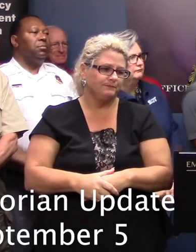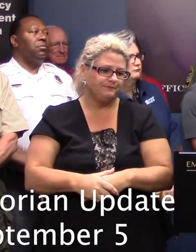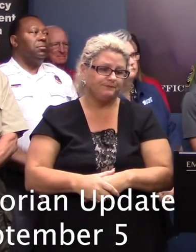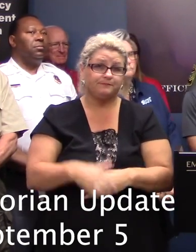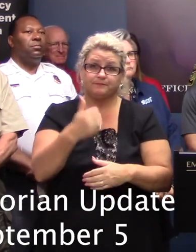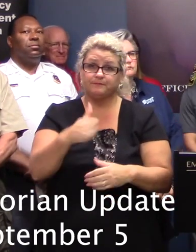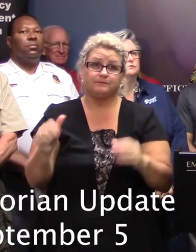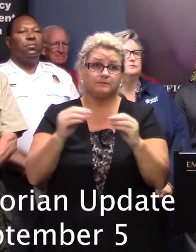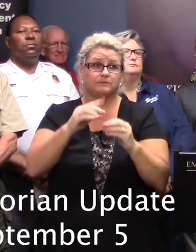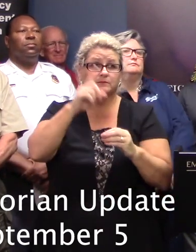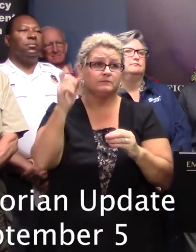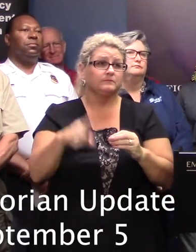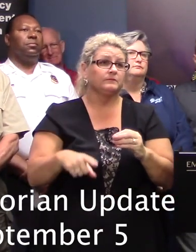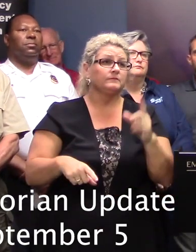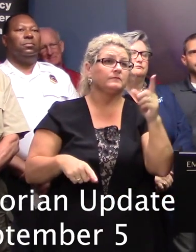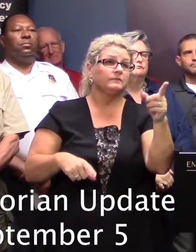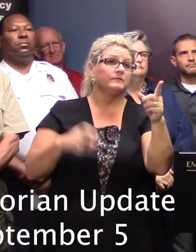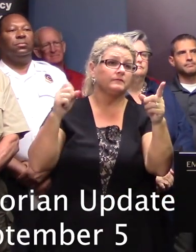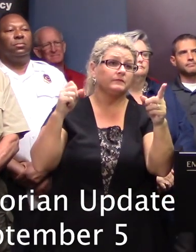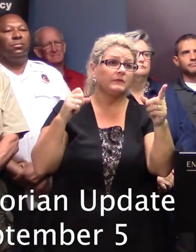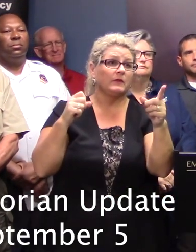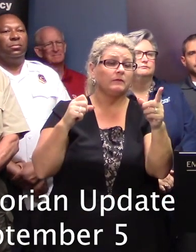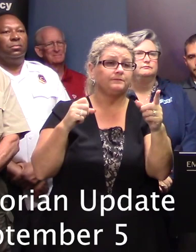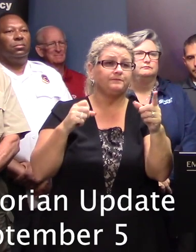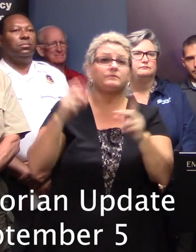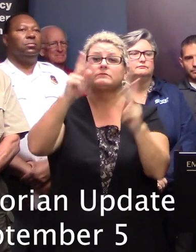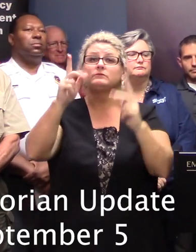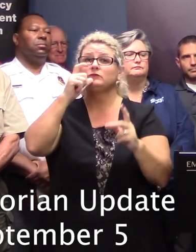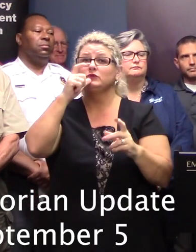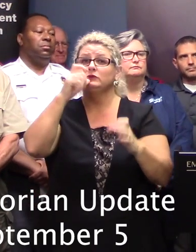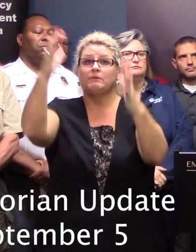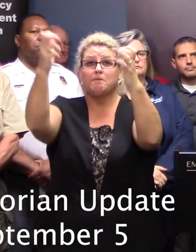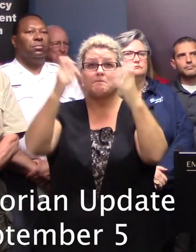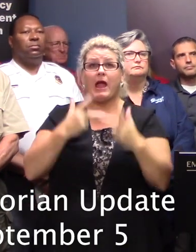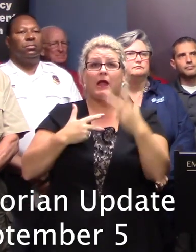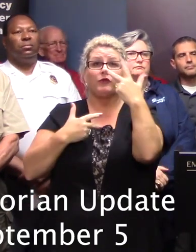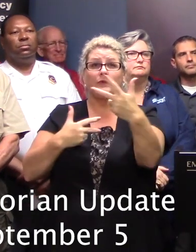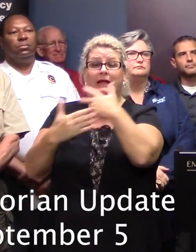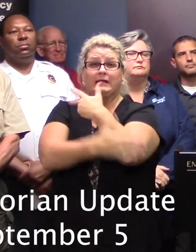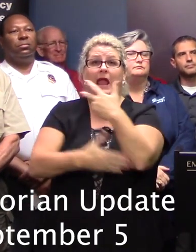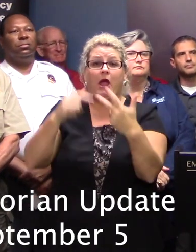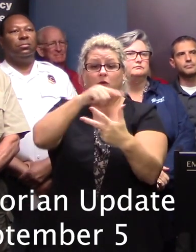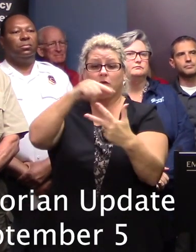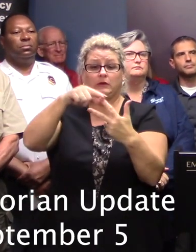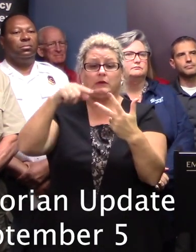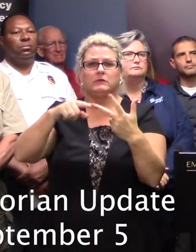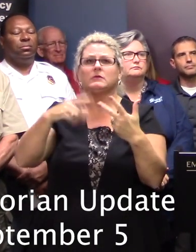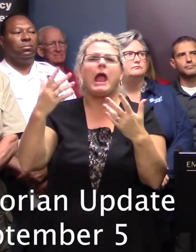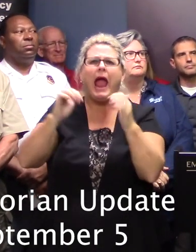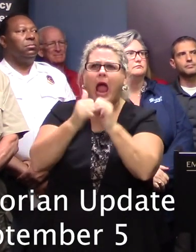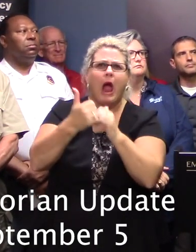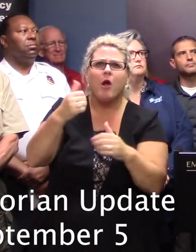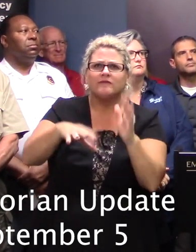any more questions yes sir for the people that are allowed to re-enter those three counties other than the local media how else can they find out from